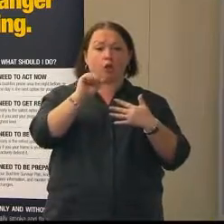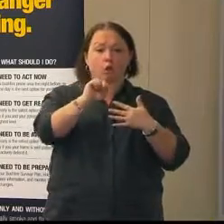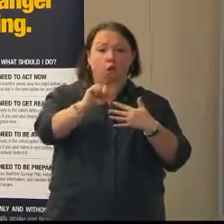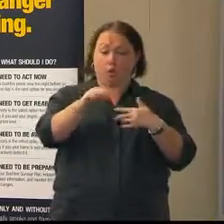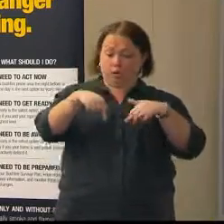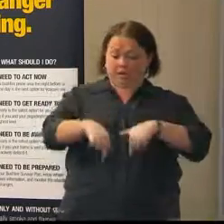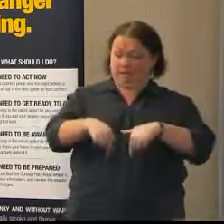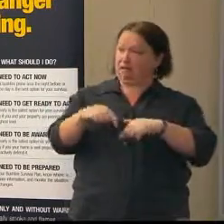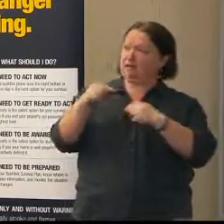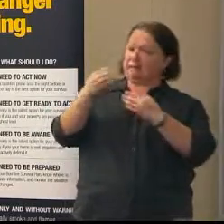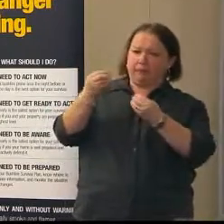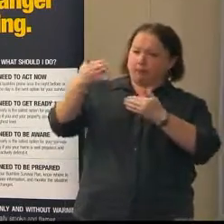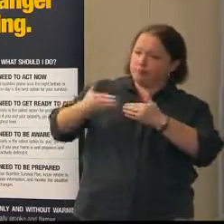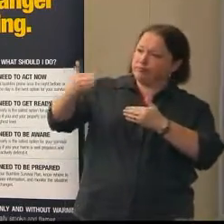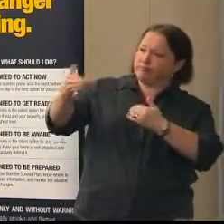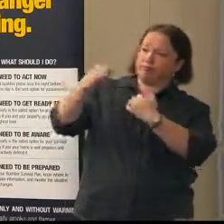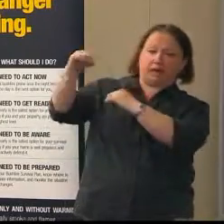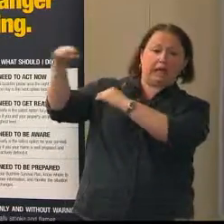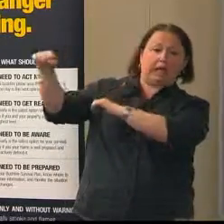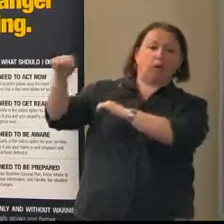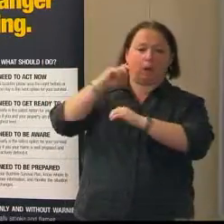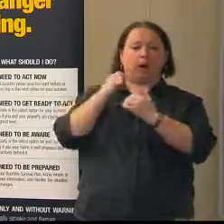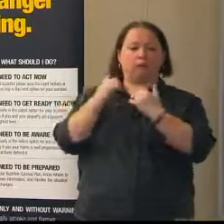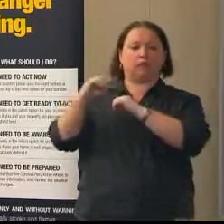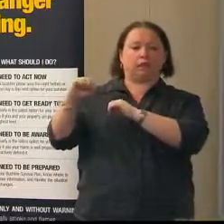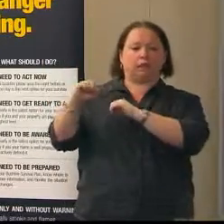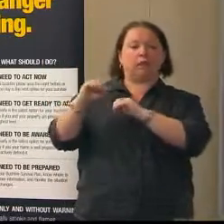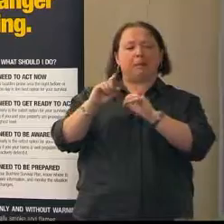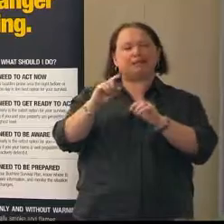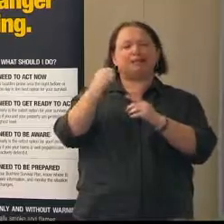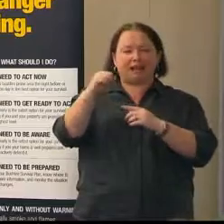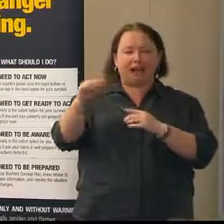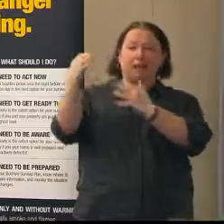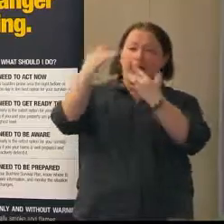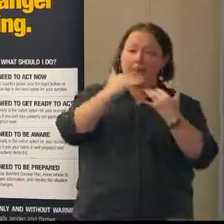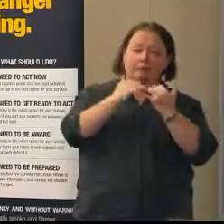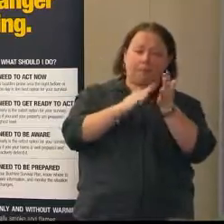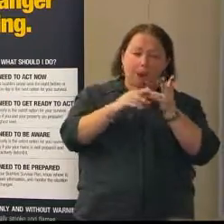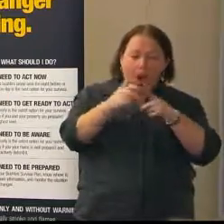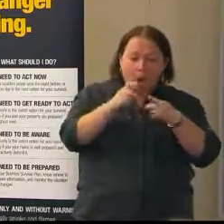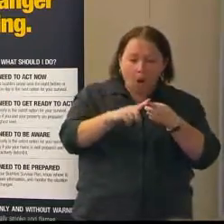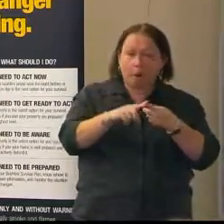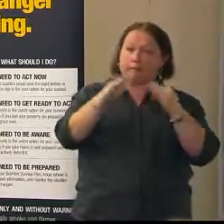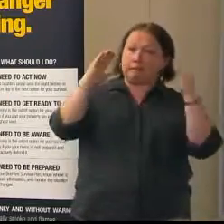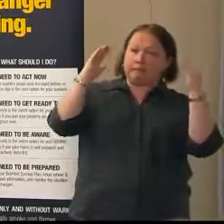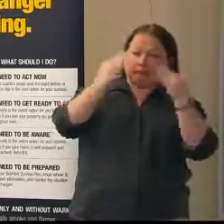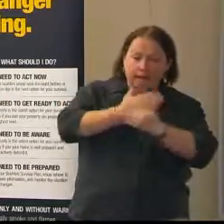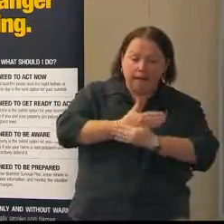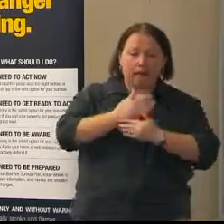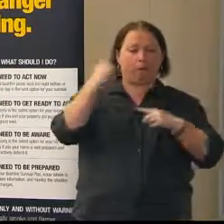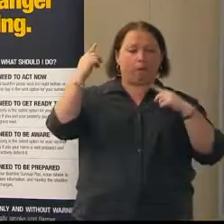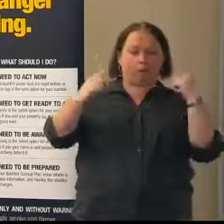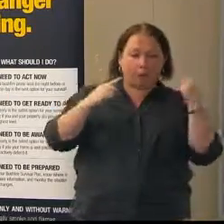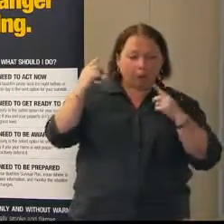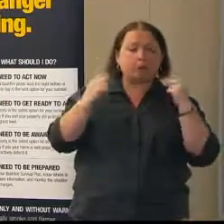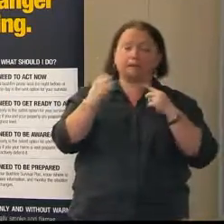radiant heat will protect you from that radiant heat. It still be smoky, it will still be dark, it will still be very, very noisy,